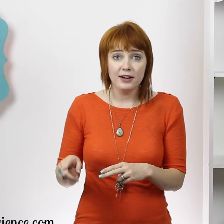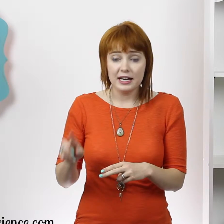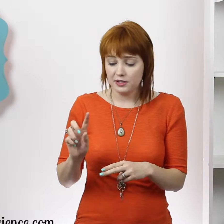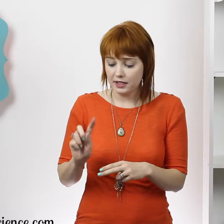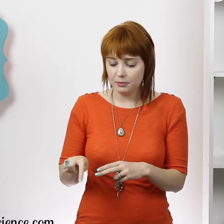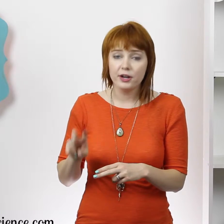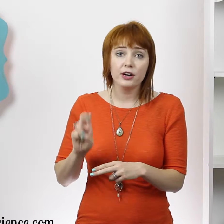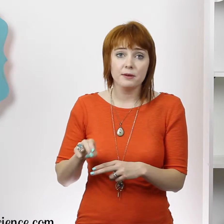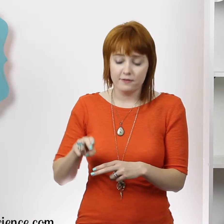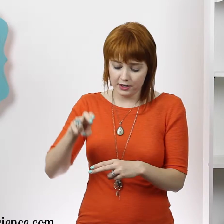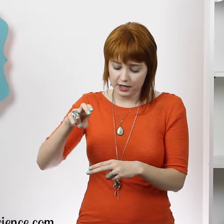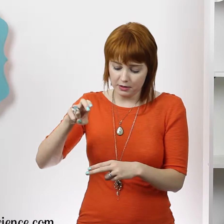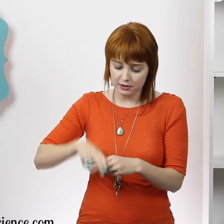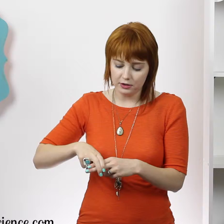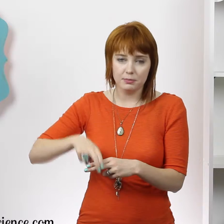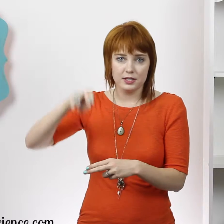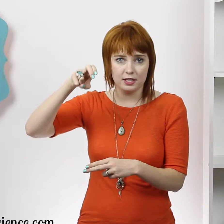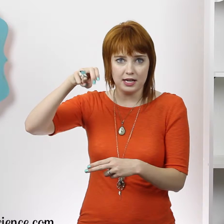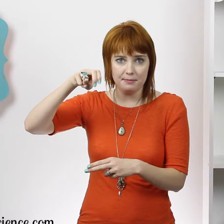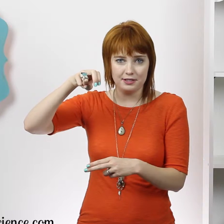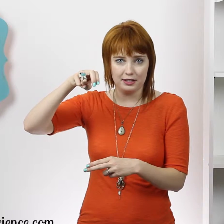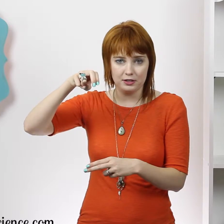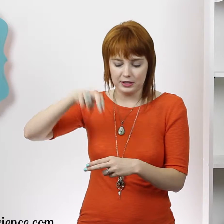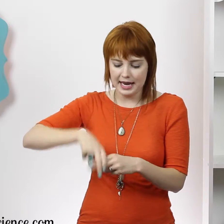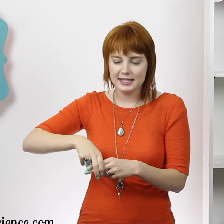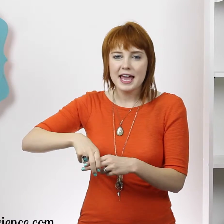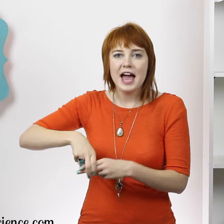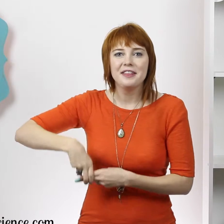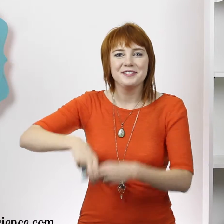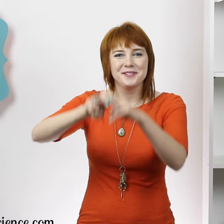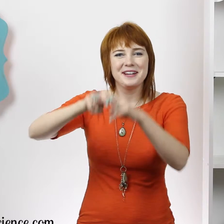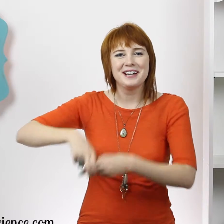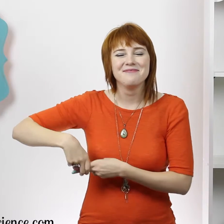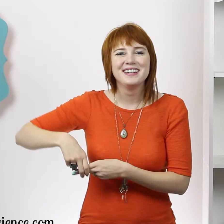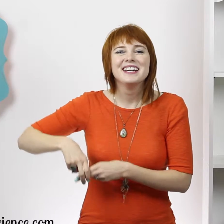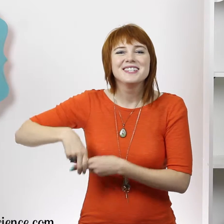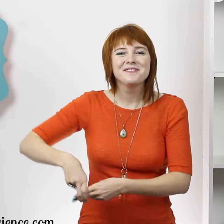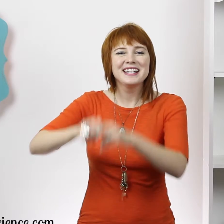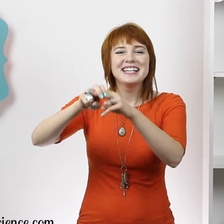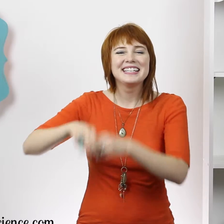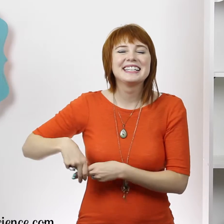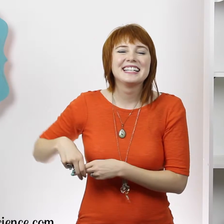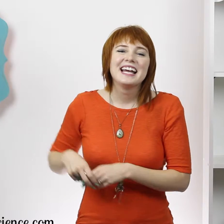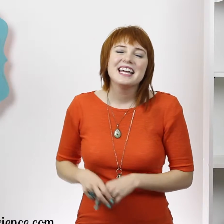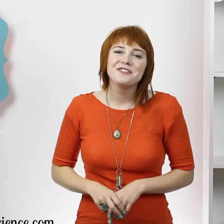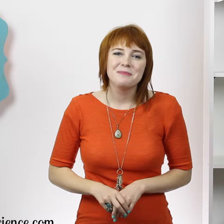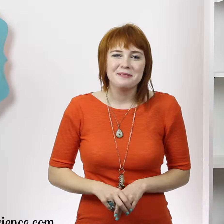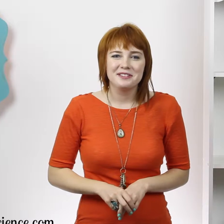other hand you take your pointer and middle finger and you put the little person on top with their little legs and then you swing them. Swing! If your baby